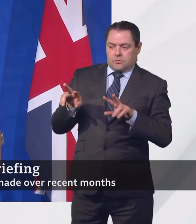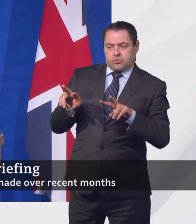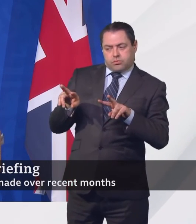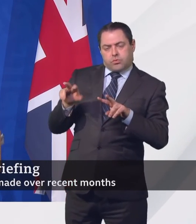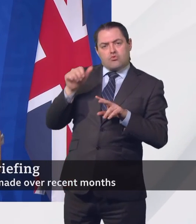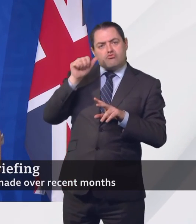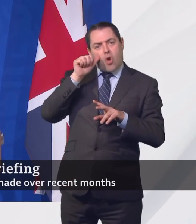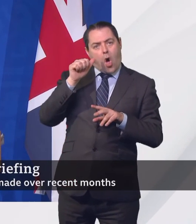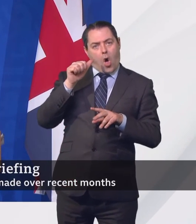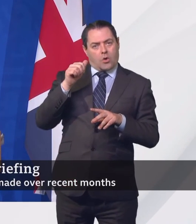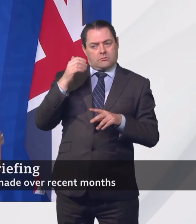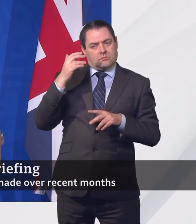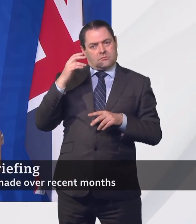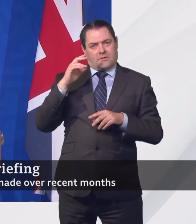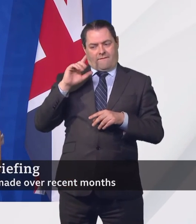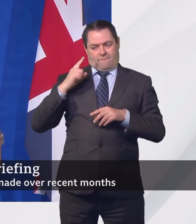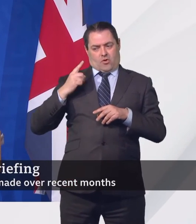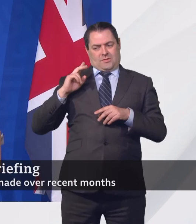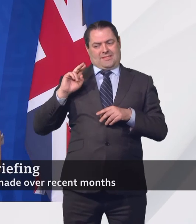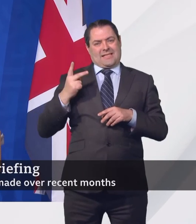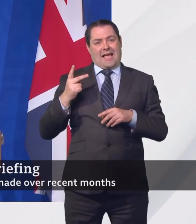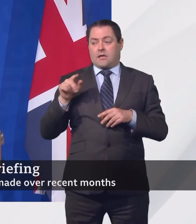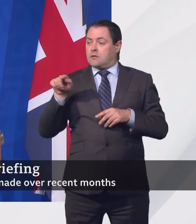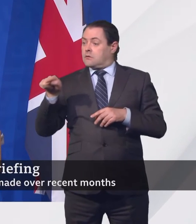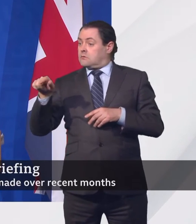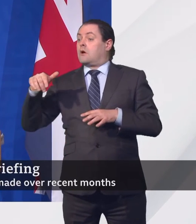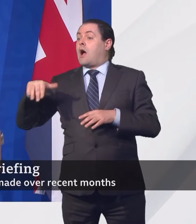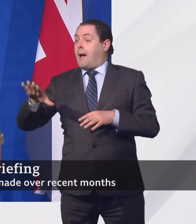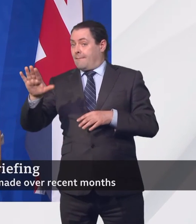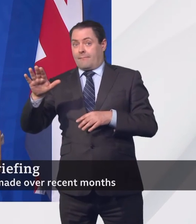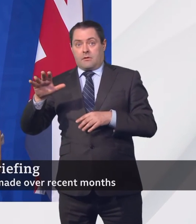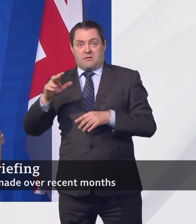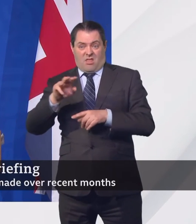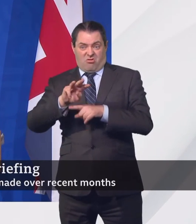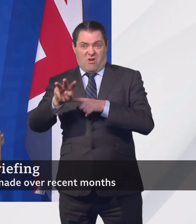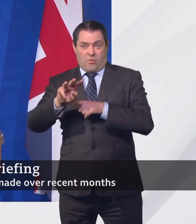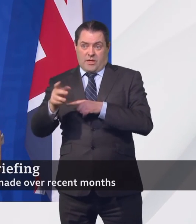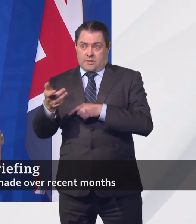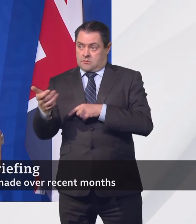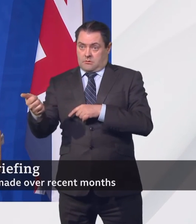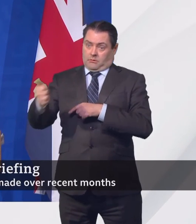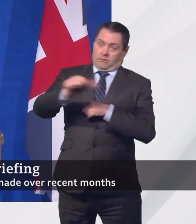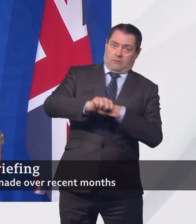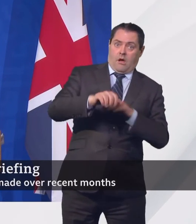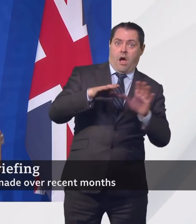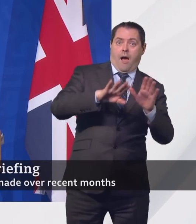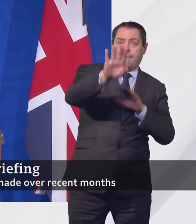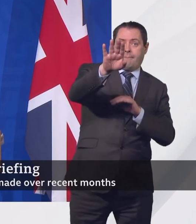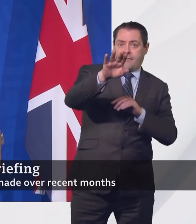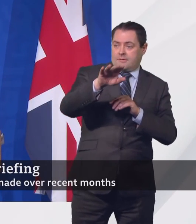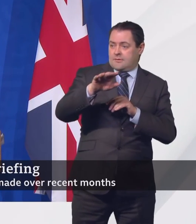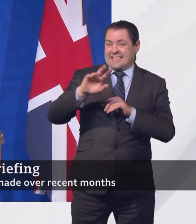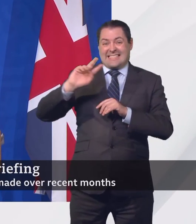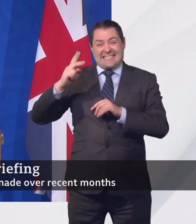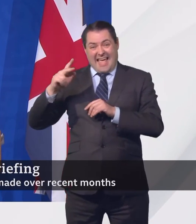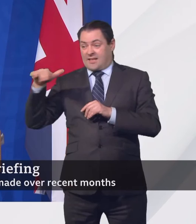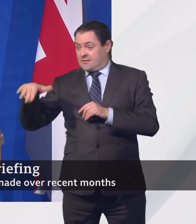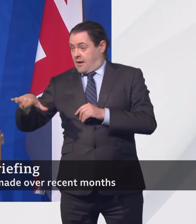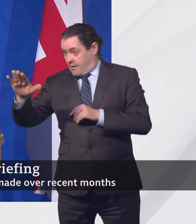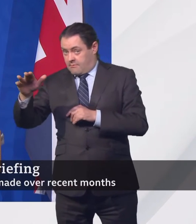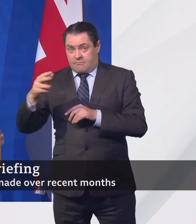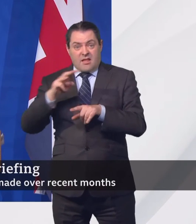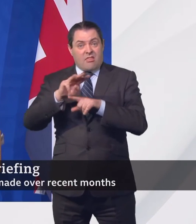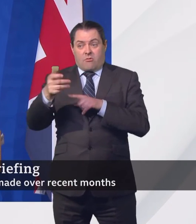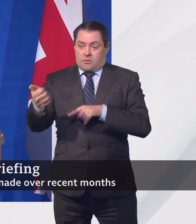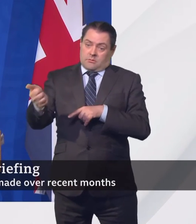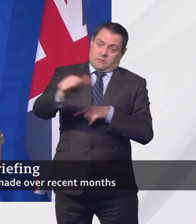at least there's been a time lag and then we've had a wave ourselves. And that's why I just stress the importance